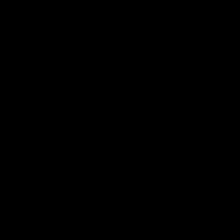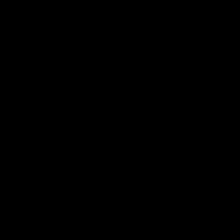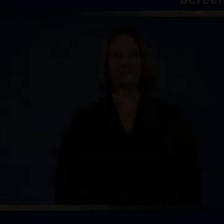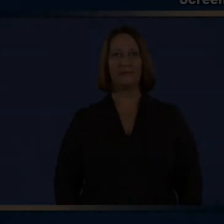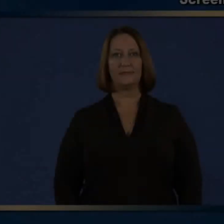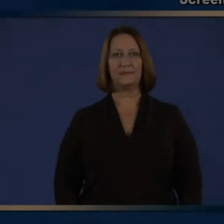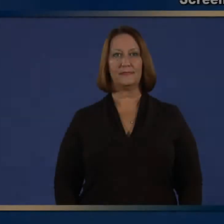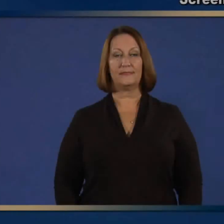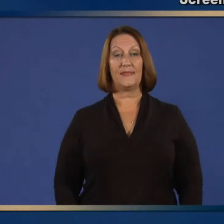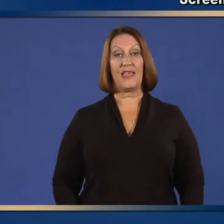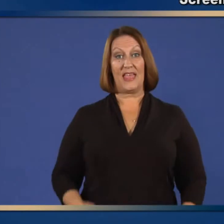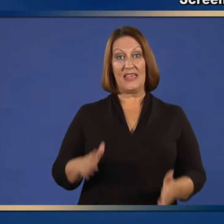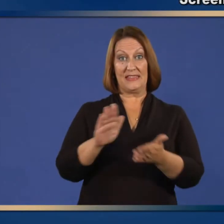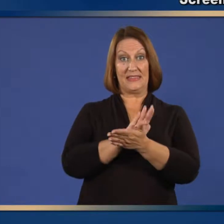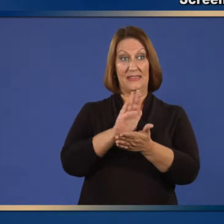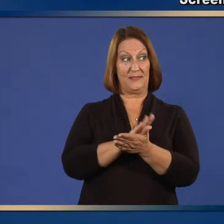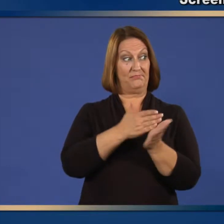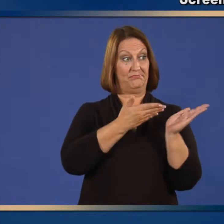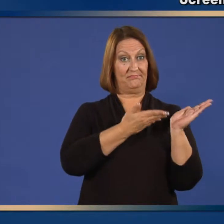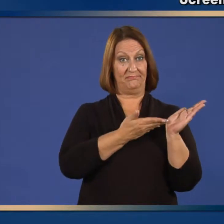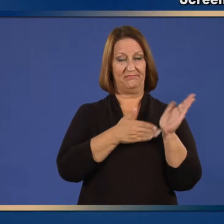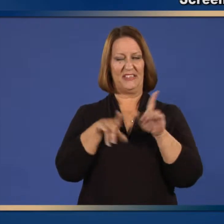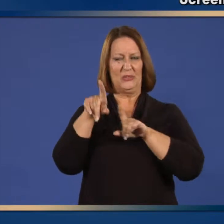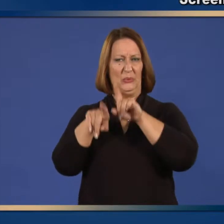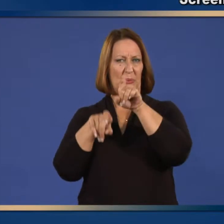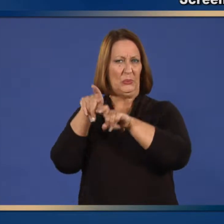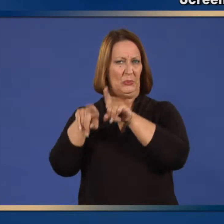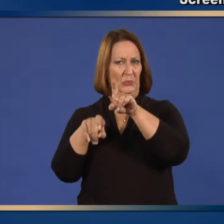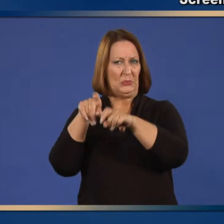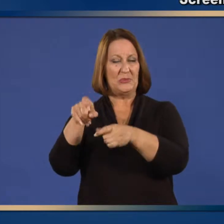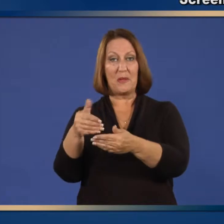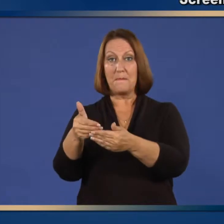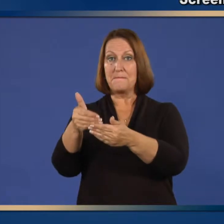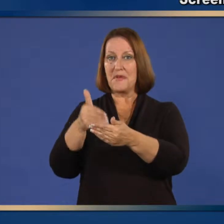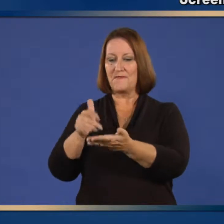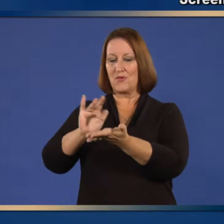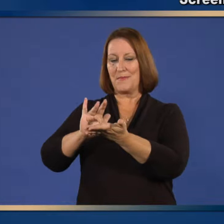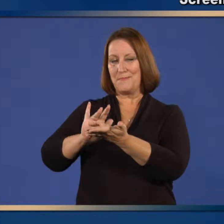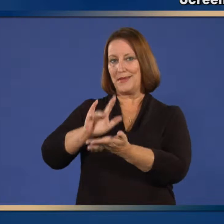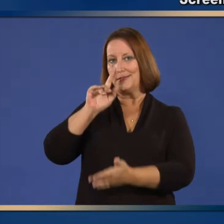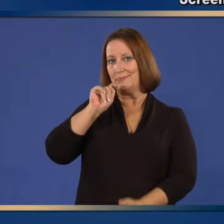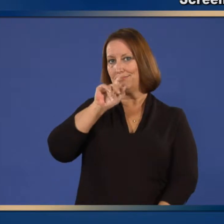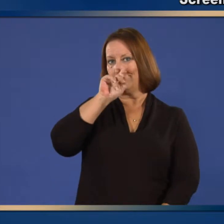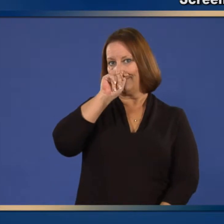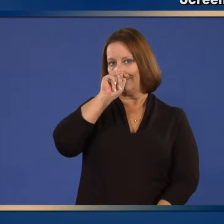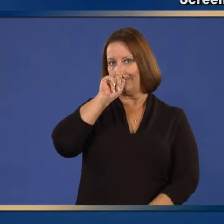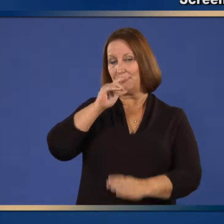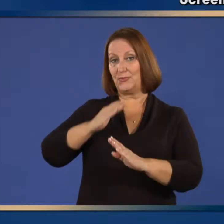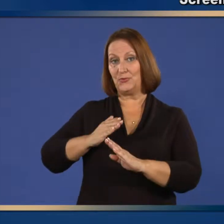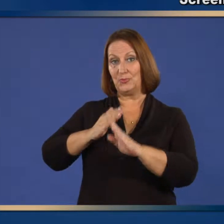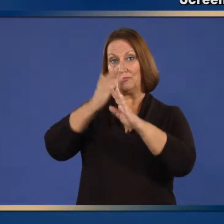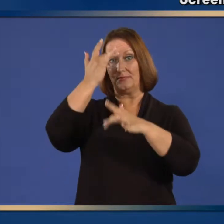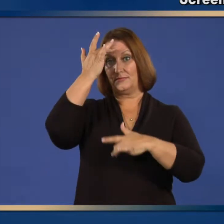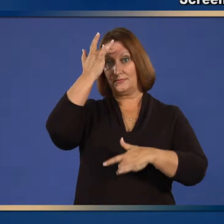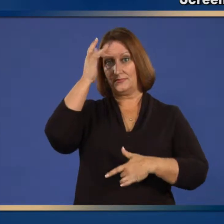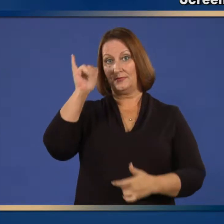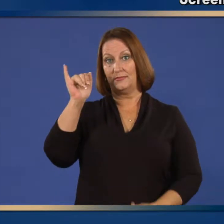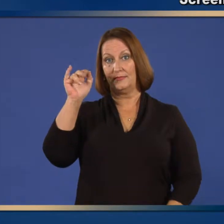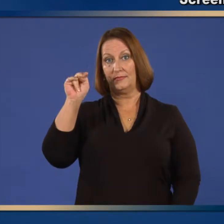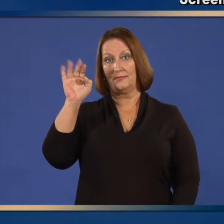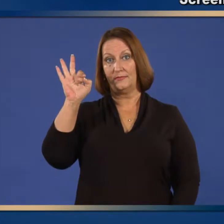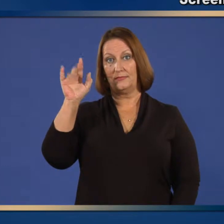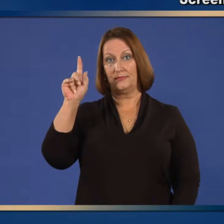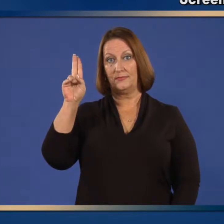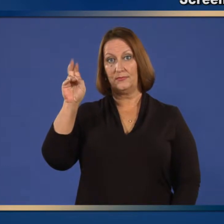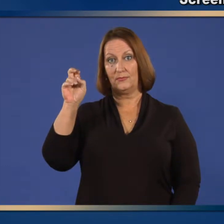Screening Questionnaire for Live Attenuated Intranasal Influenza Vaccination